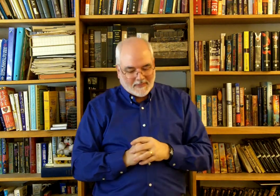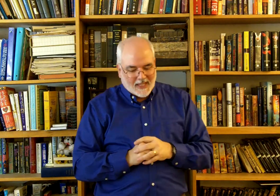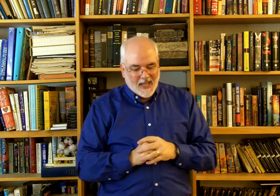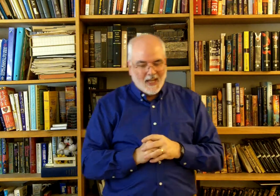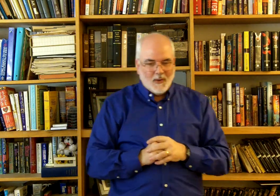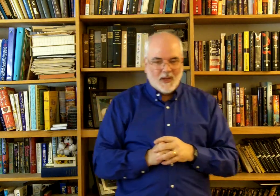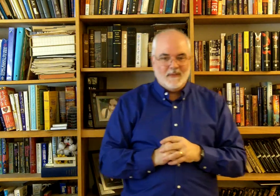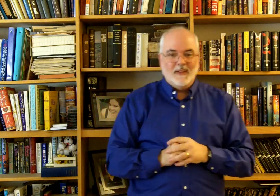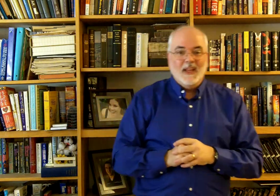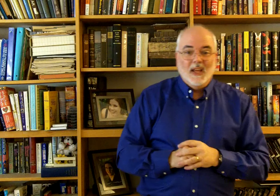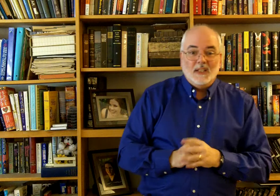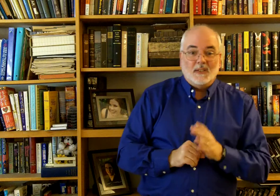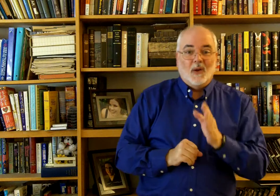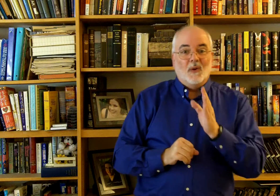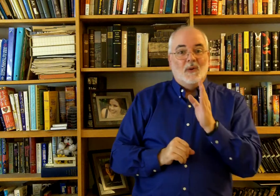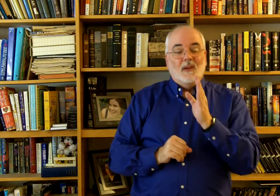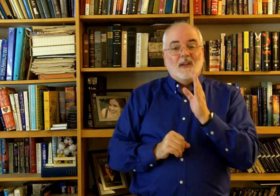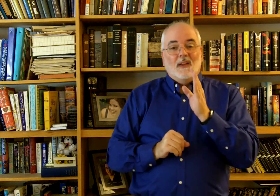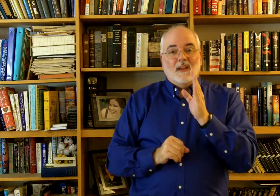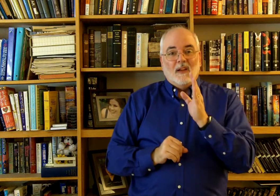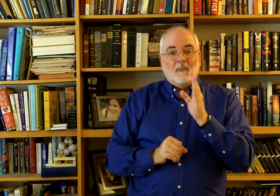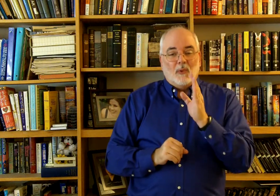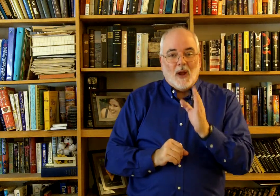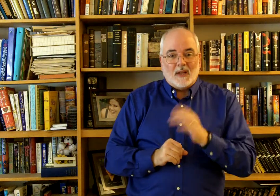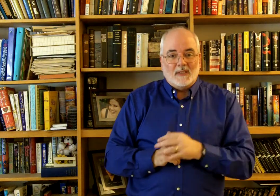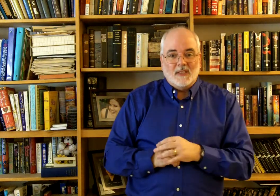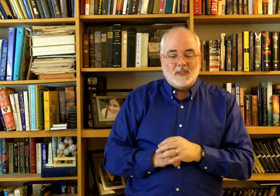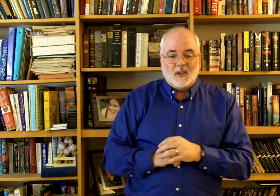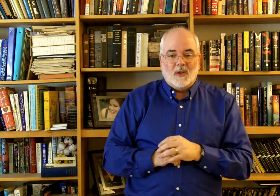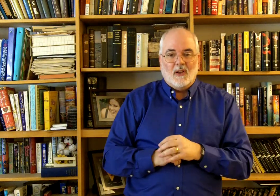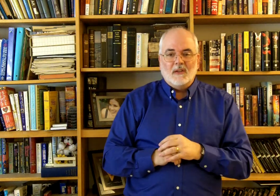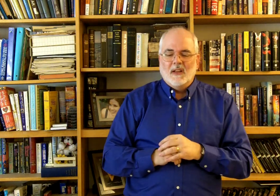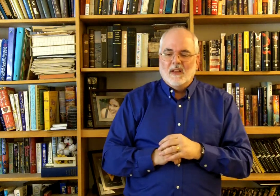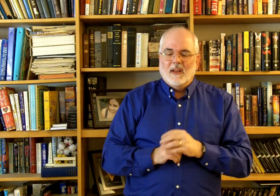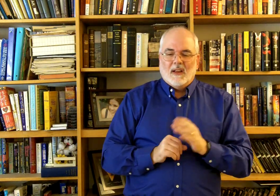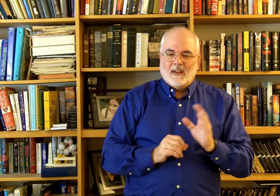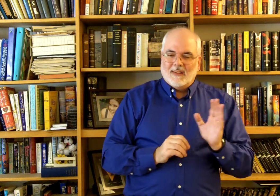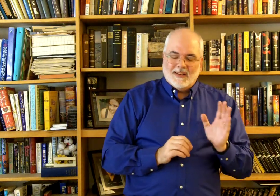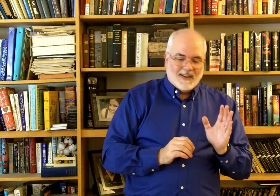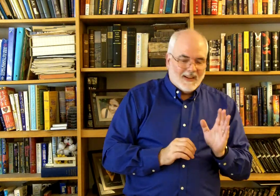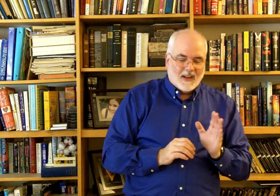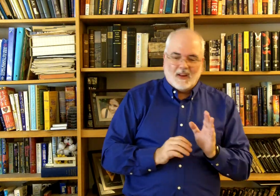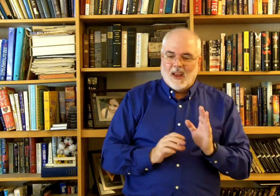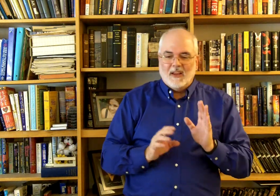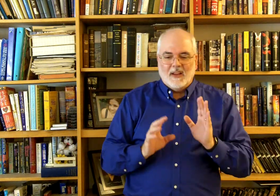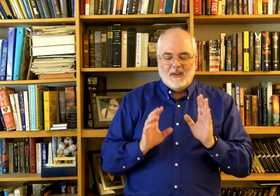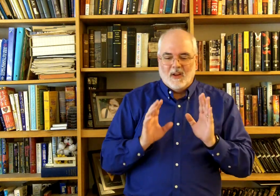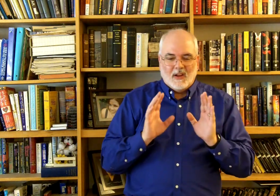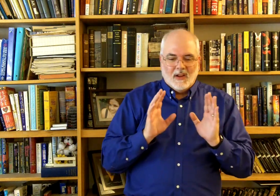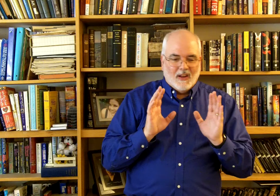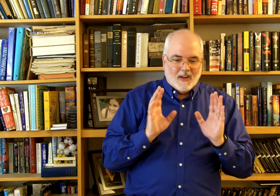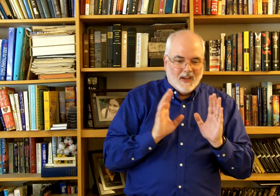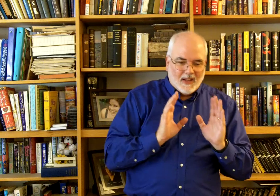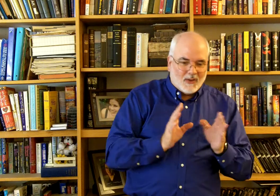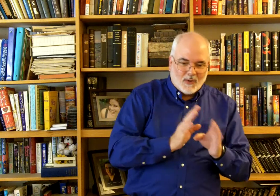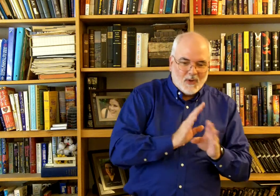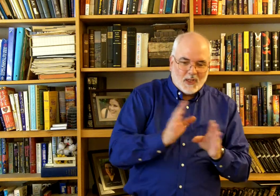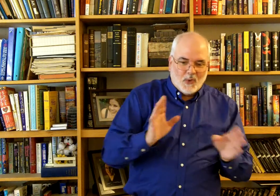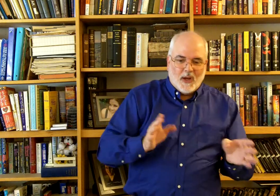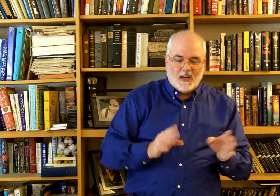Anyway, so, Practice this song And Then Get through this quickly